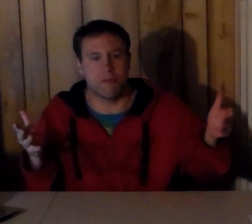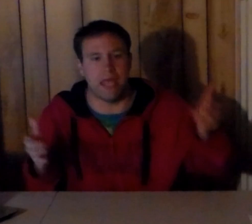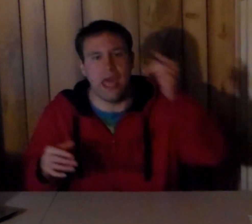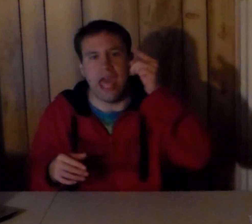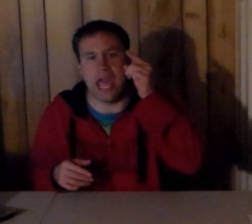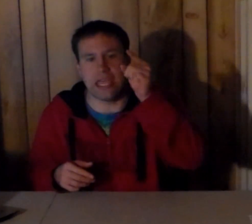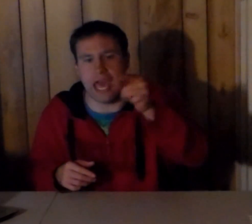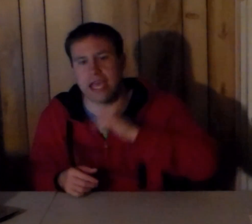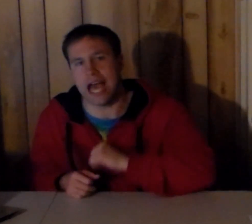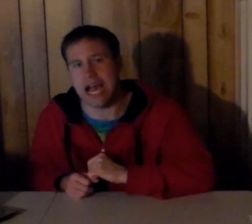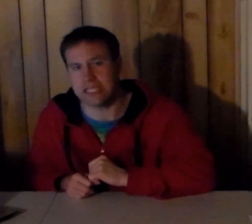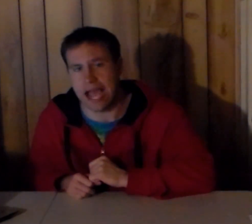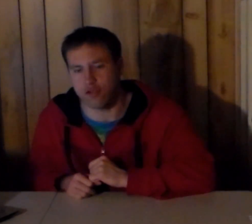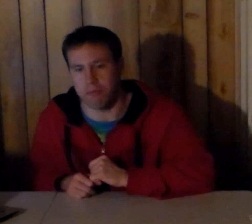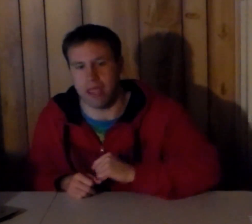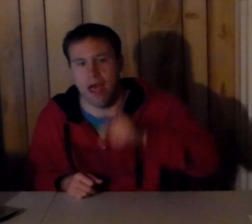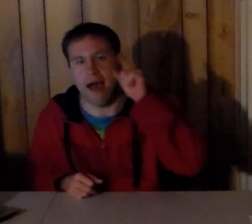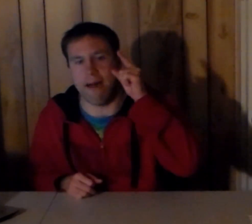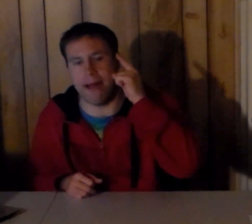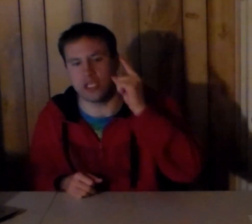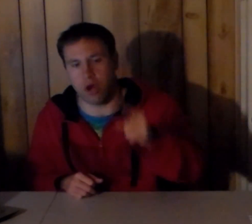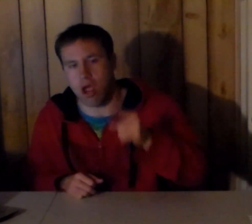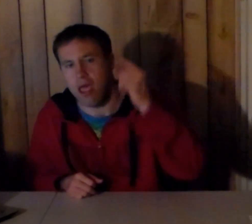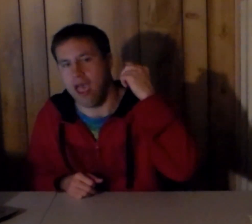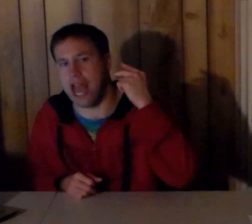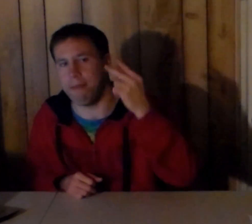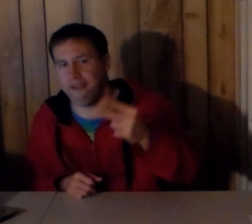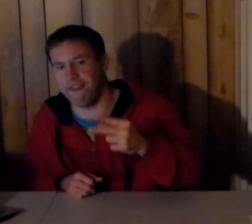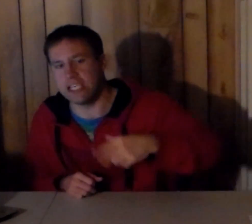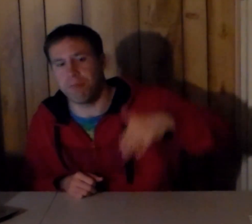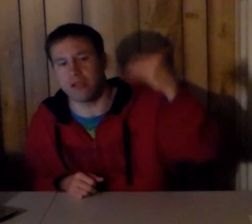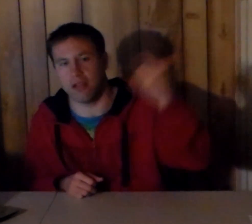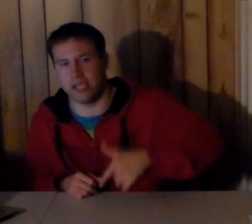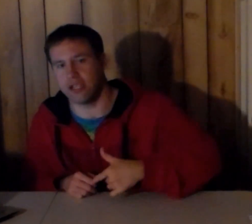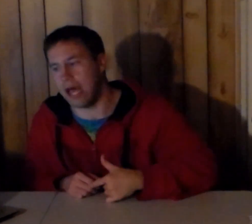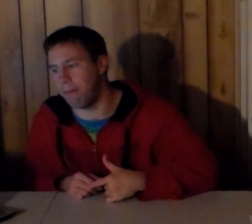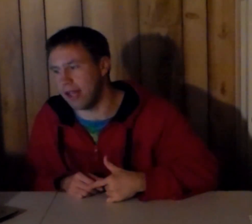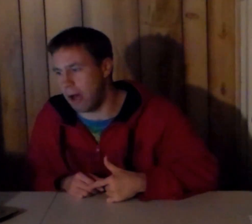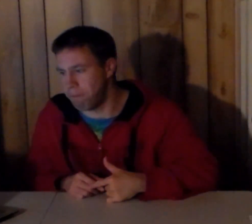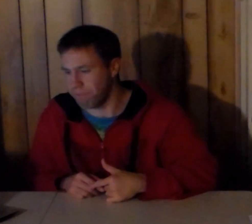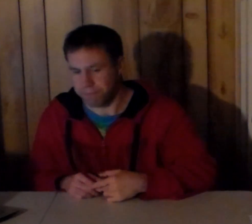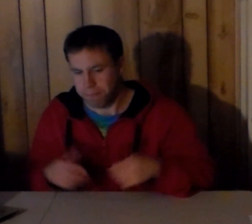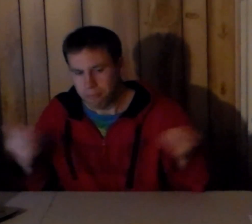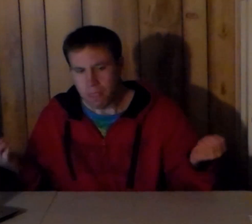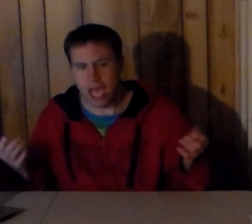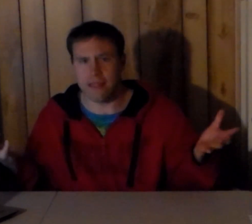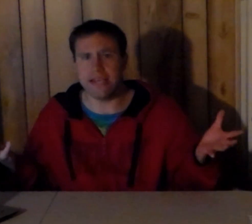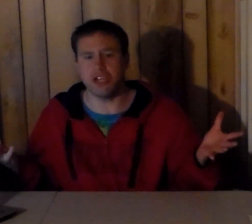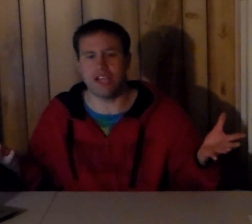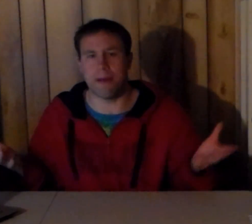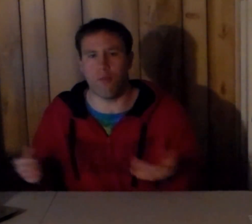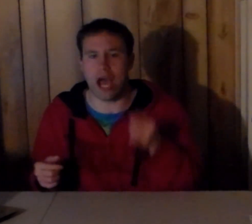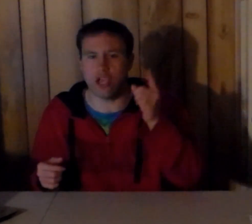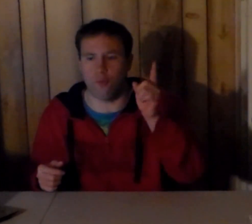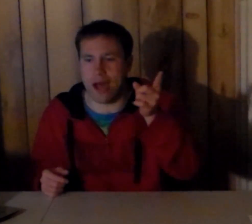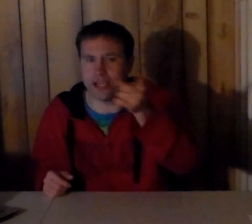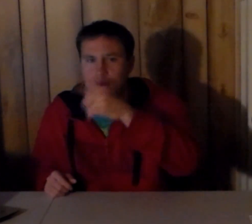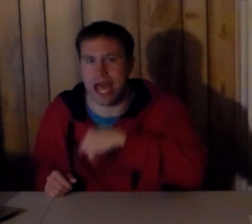hold of me and get in contact with me on my twitter and on my facebook the links are down below and ladies and gentlemen why rise you're